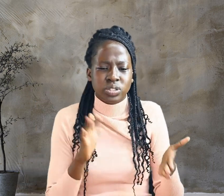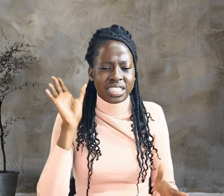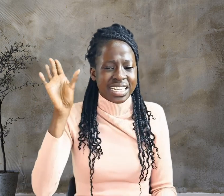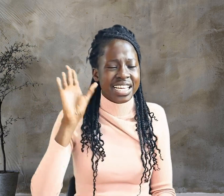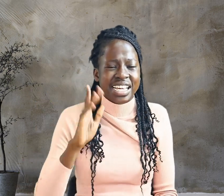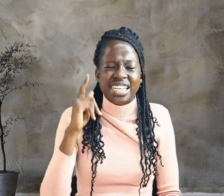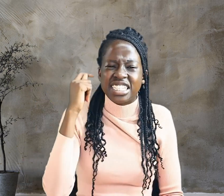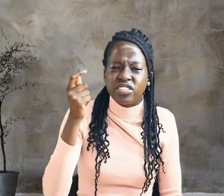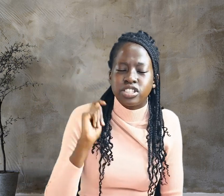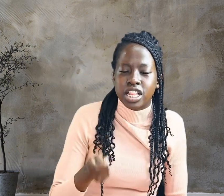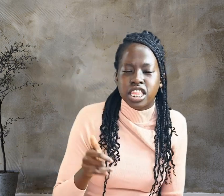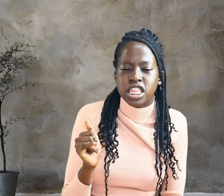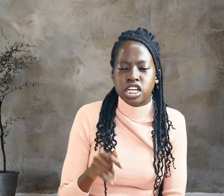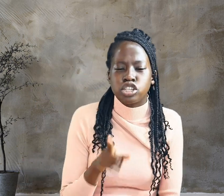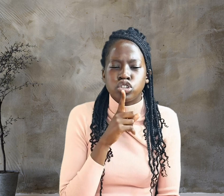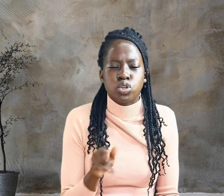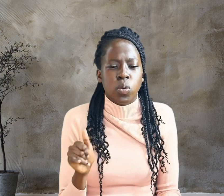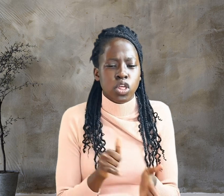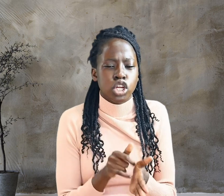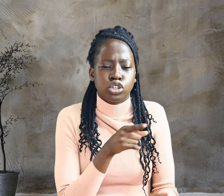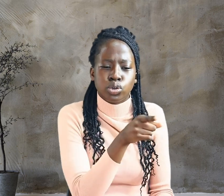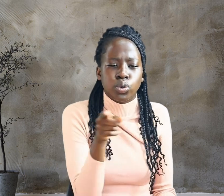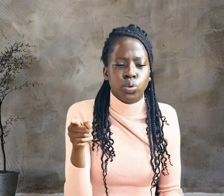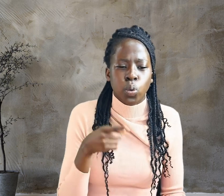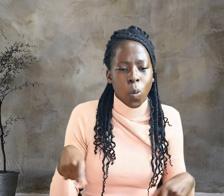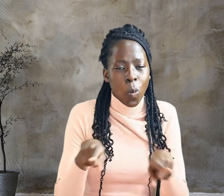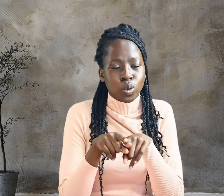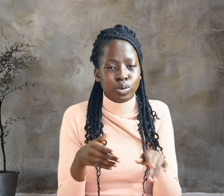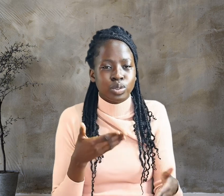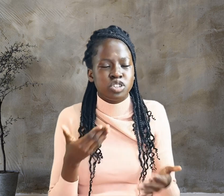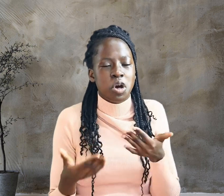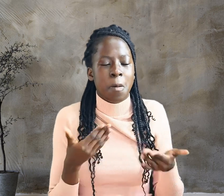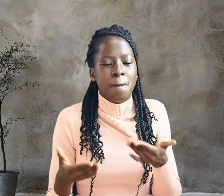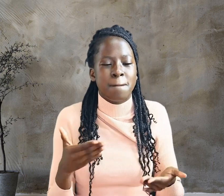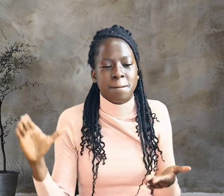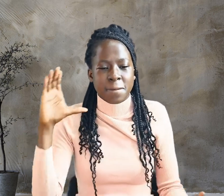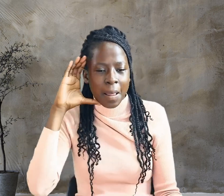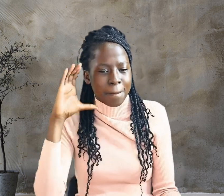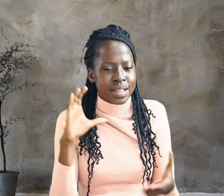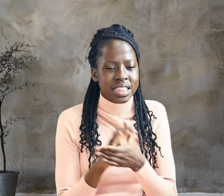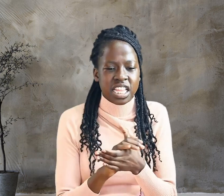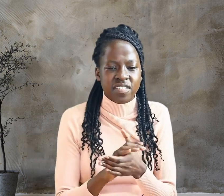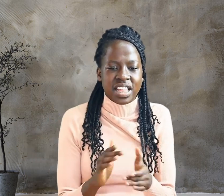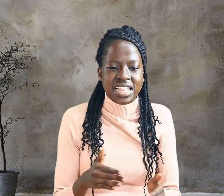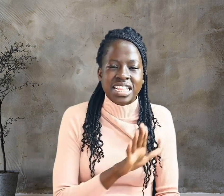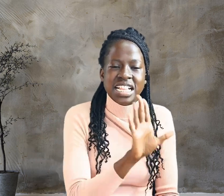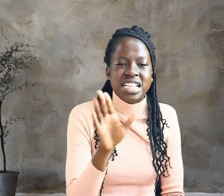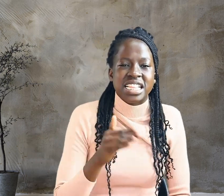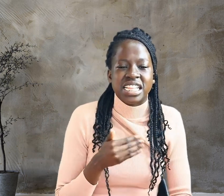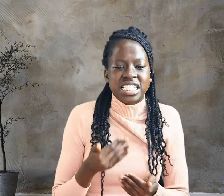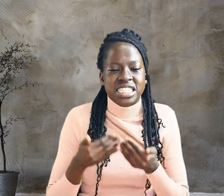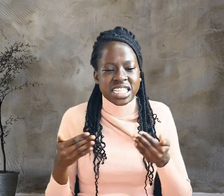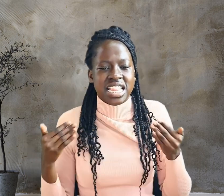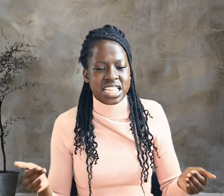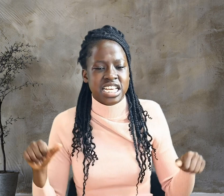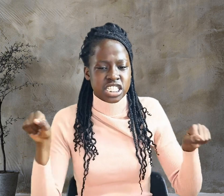that you also may believe. These things happened so that the scripture would be fulfilled.